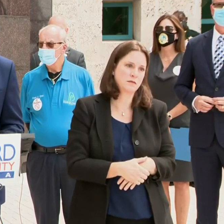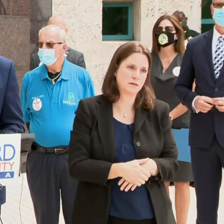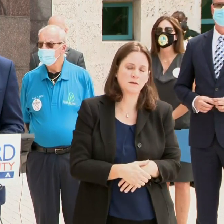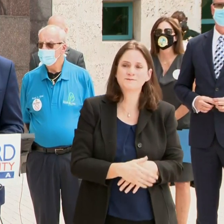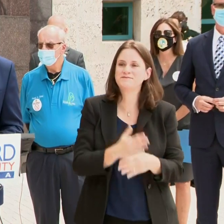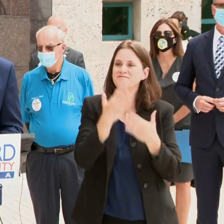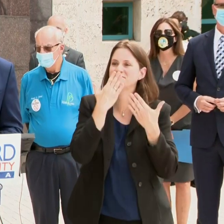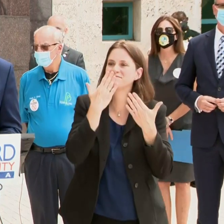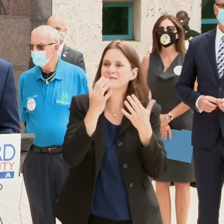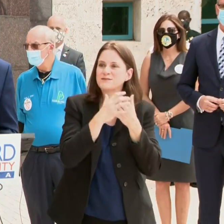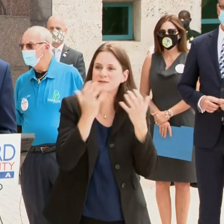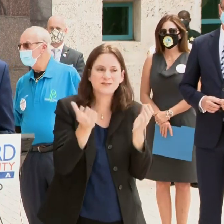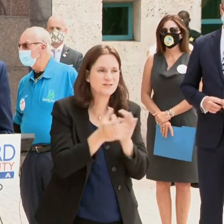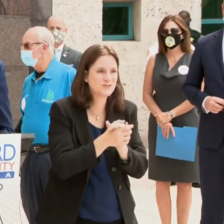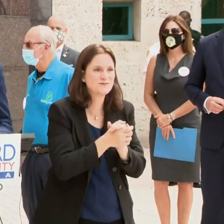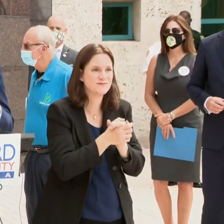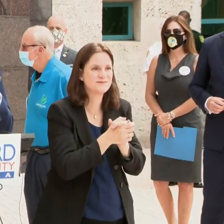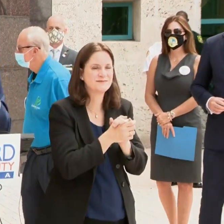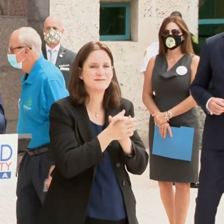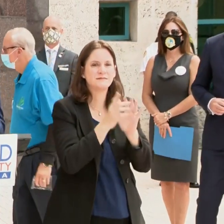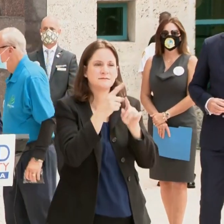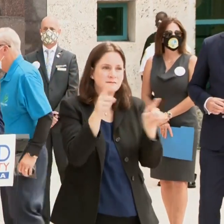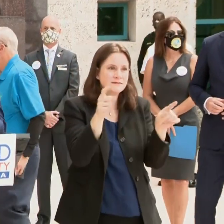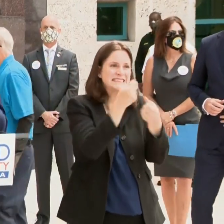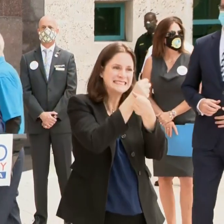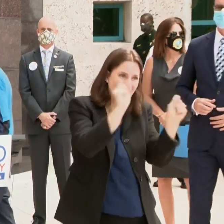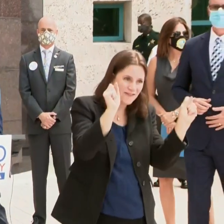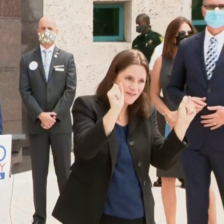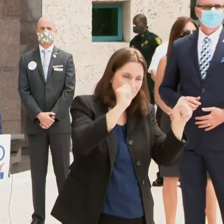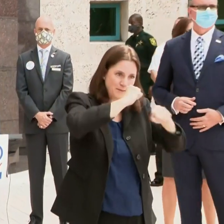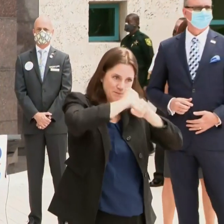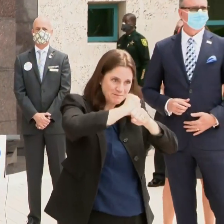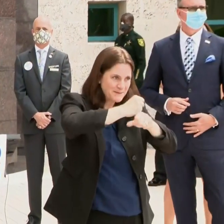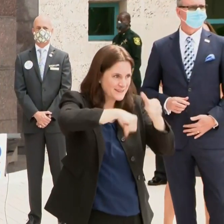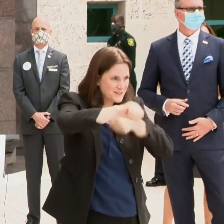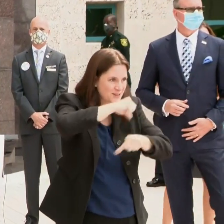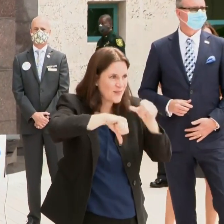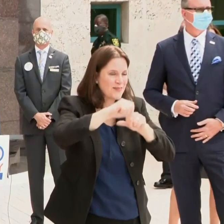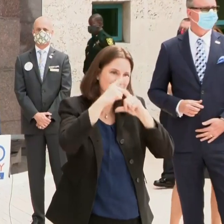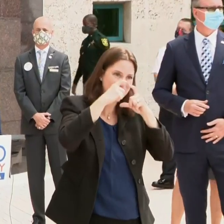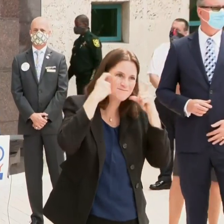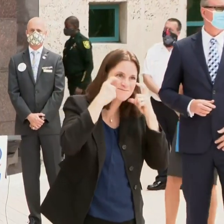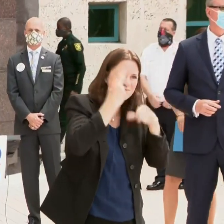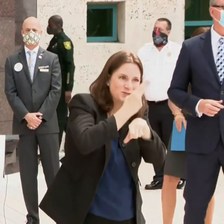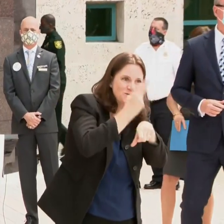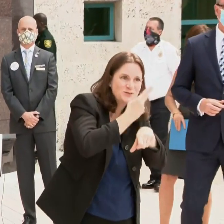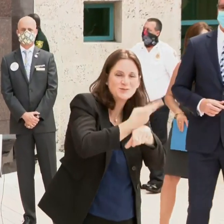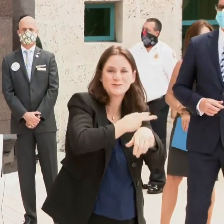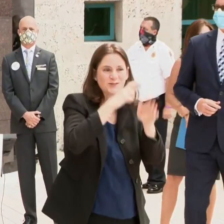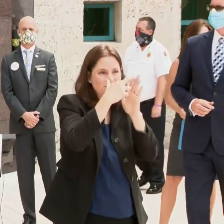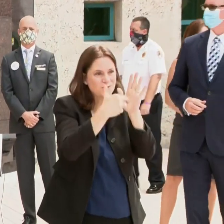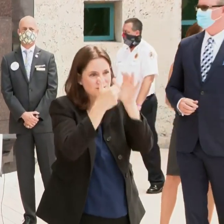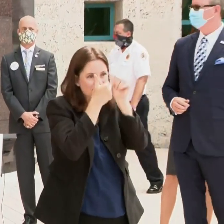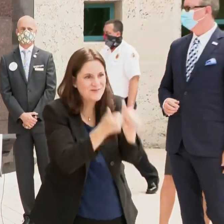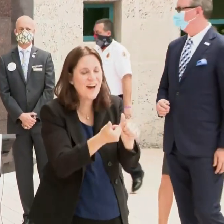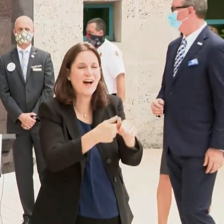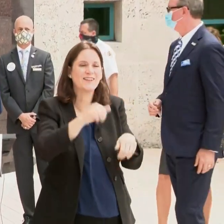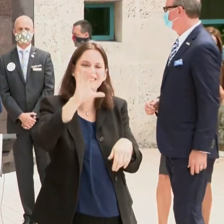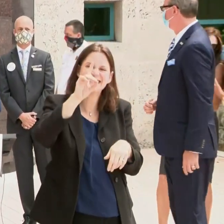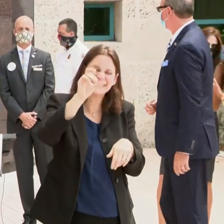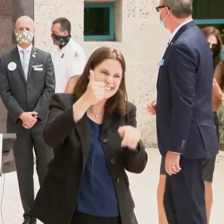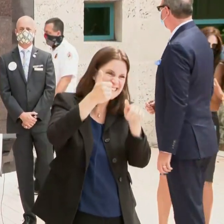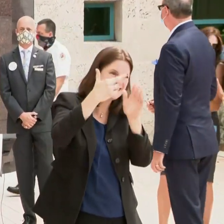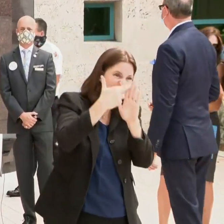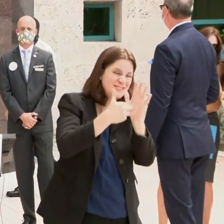Thank you very much. Let's all stay safe, protect each other. We're facial coverings, follow the rules, follow the CDC